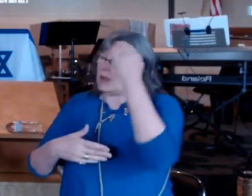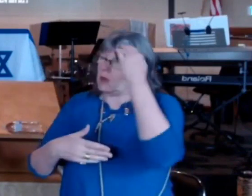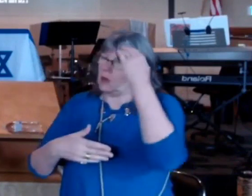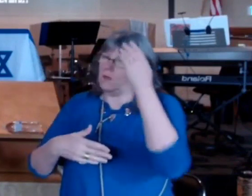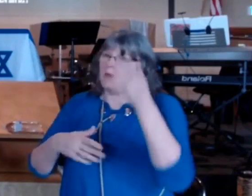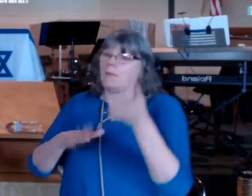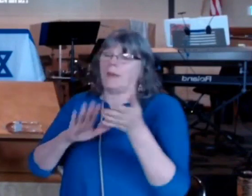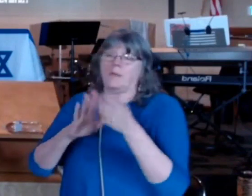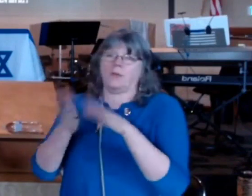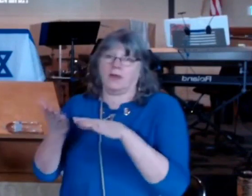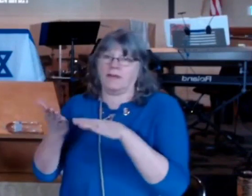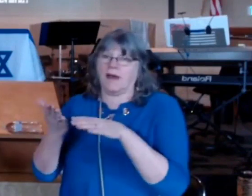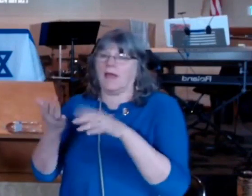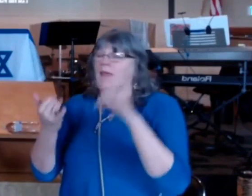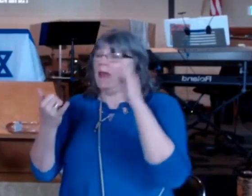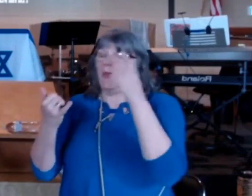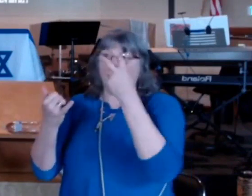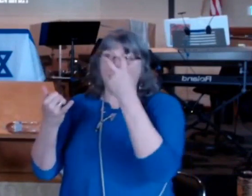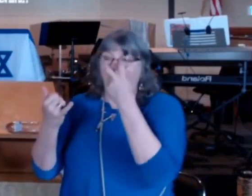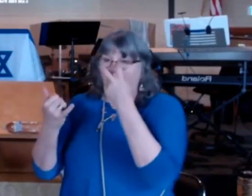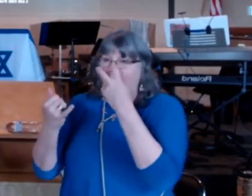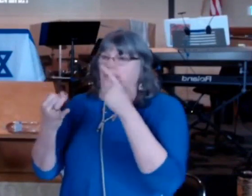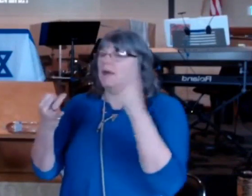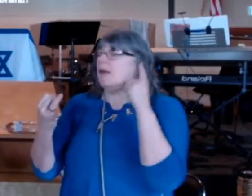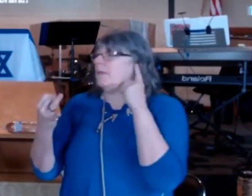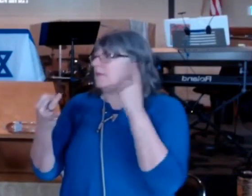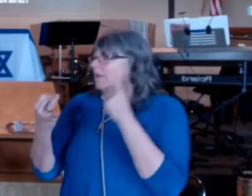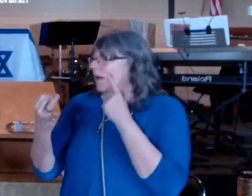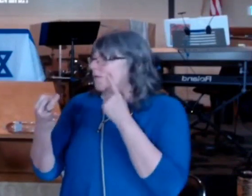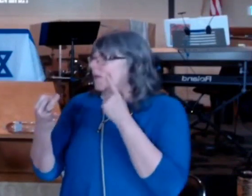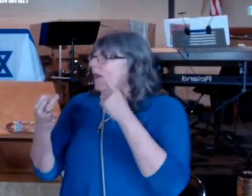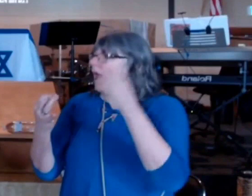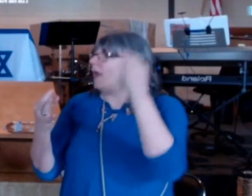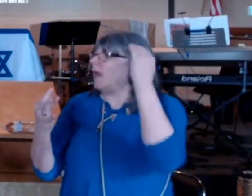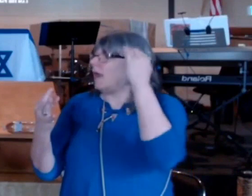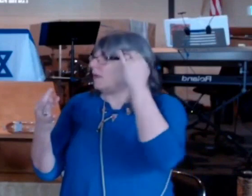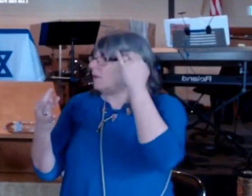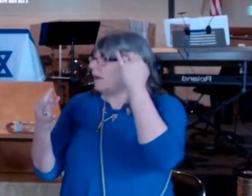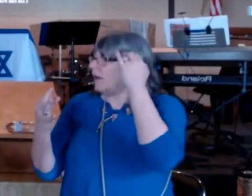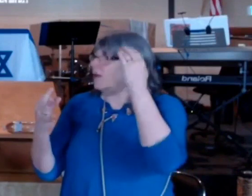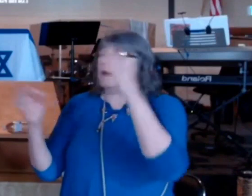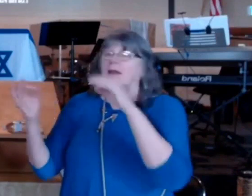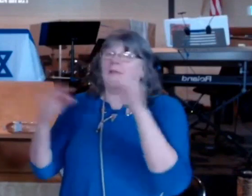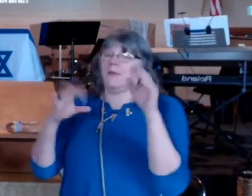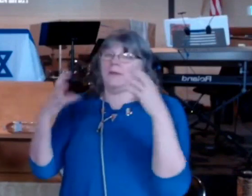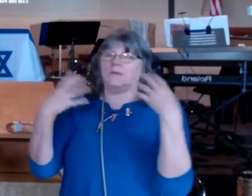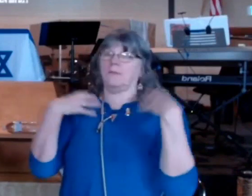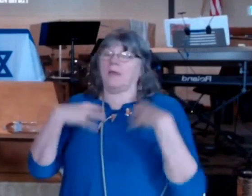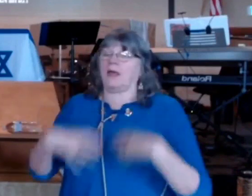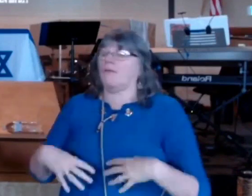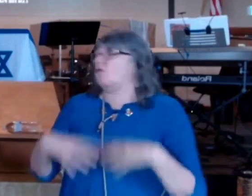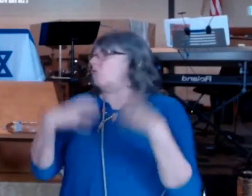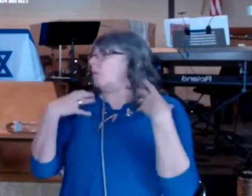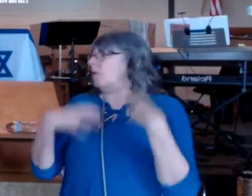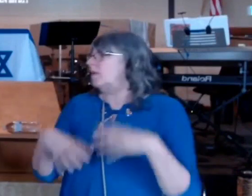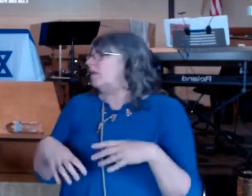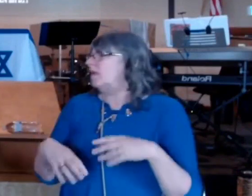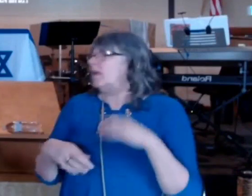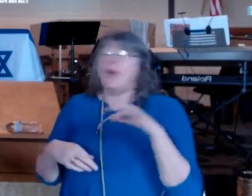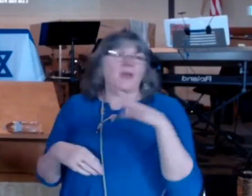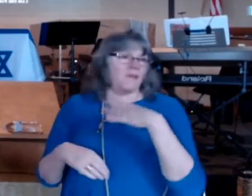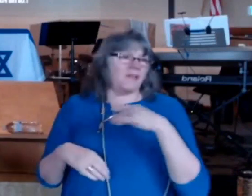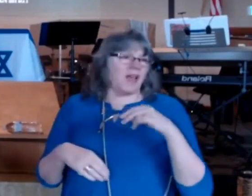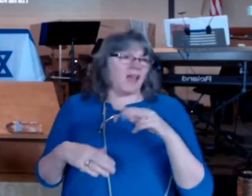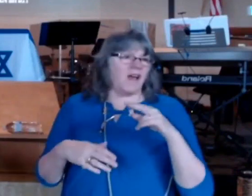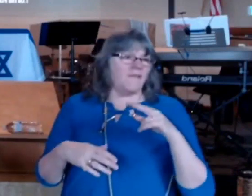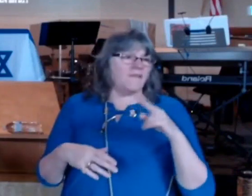because they knew that the baby was going to die he was blind he was deaf he was like a vegetable yeah